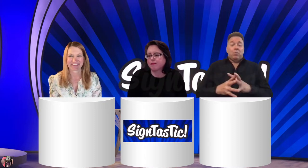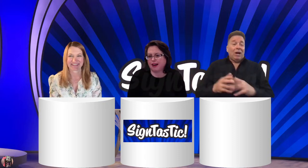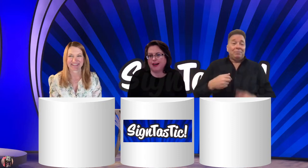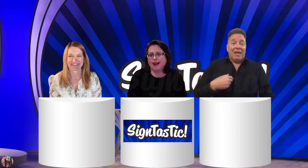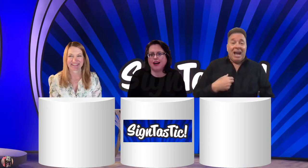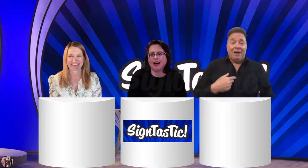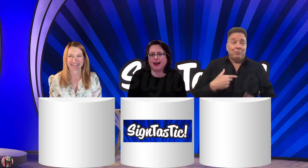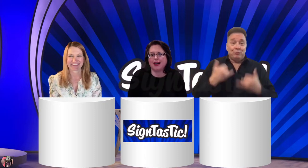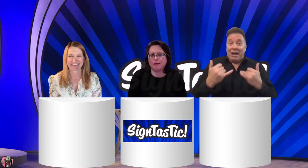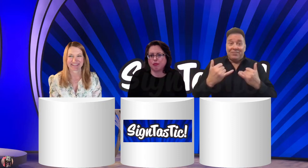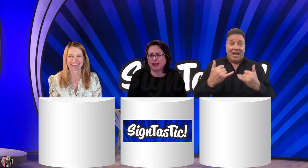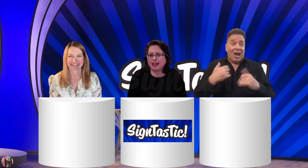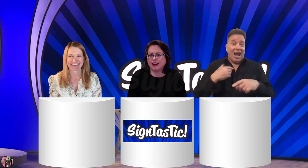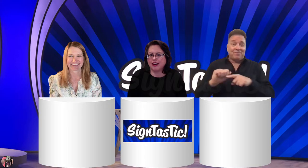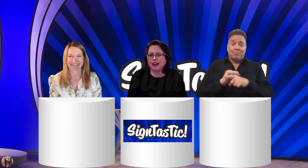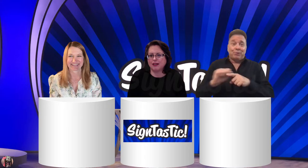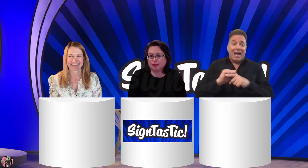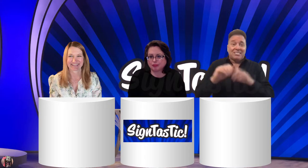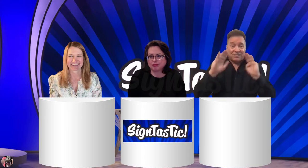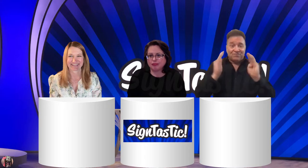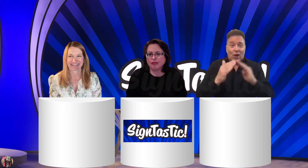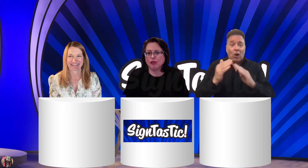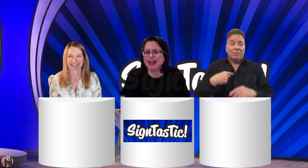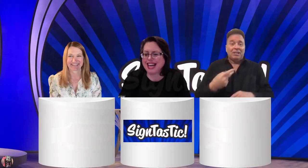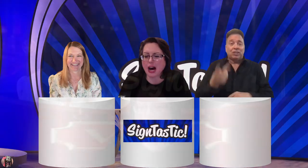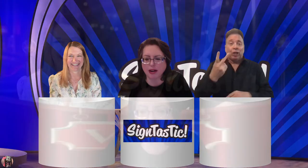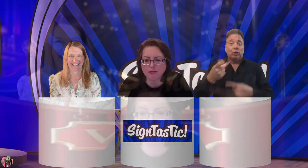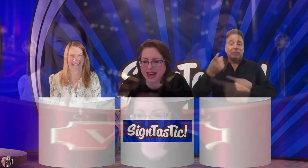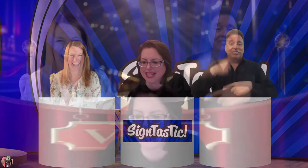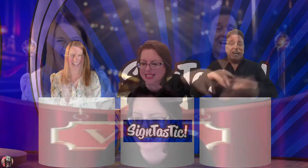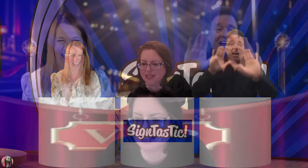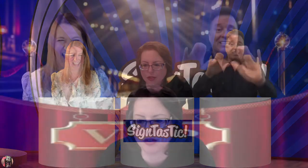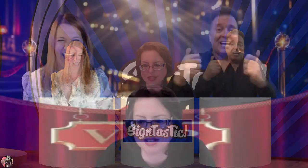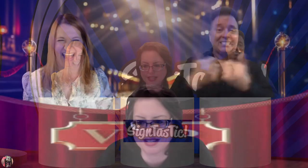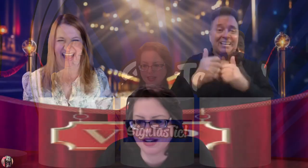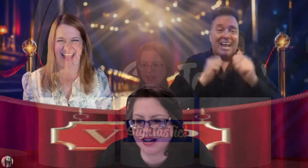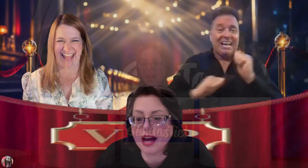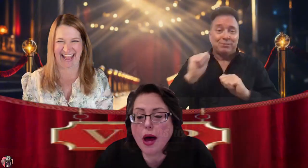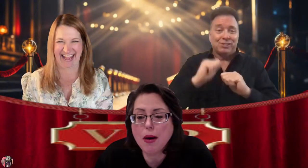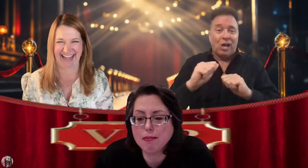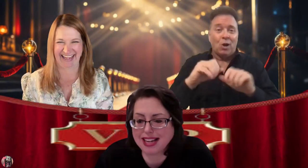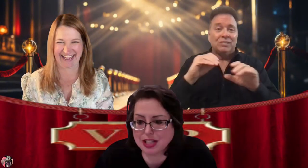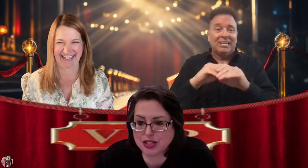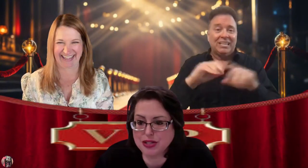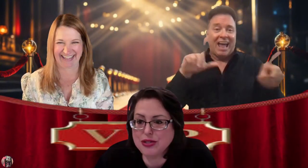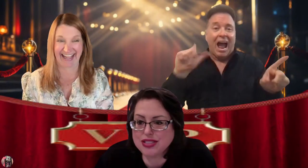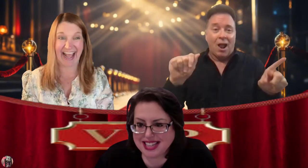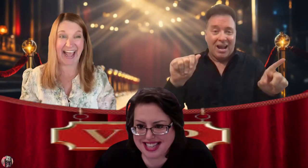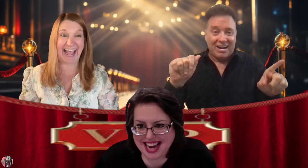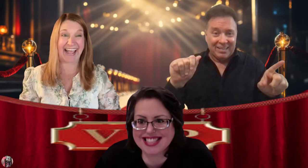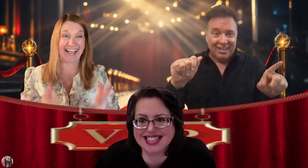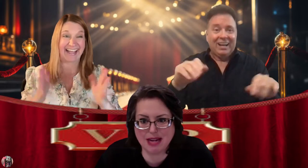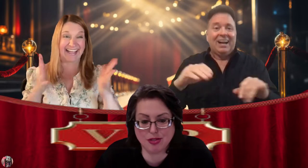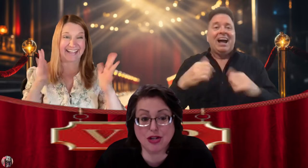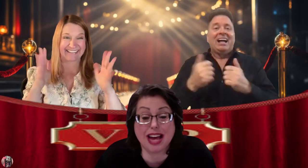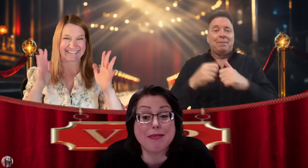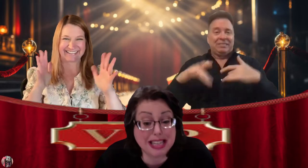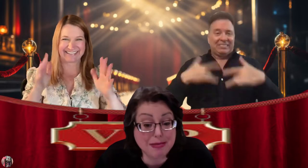Ah, bring it on. Right now, I'm practicing, focusing on my two Scientastic game shows. I'm going to